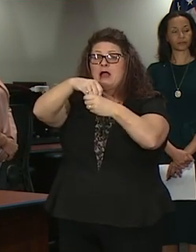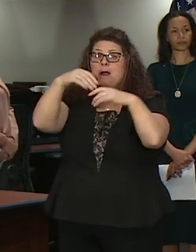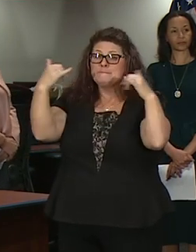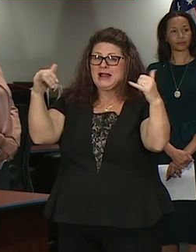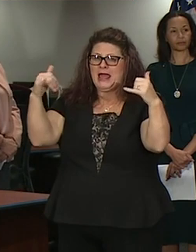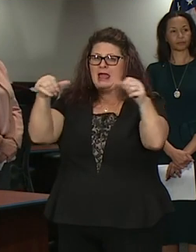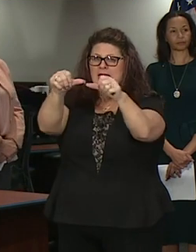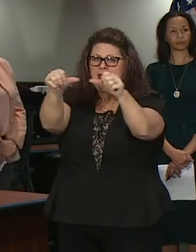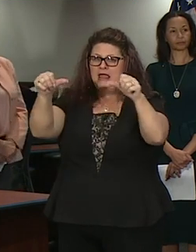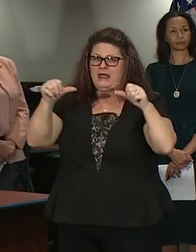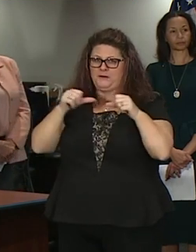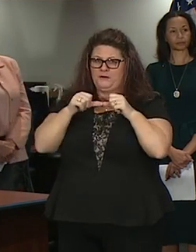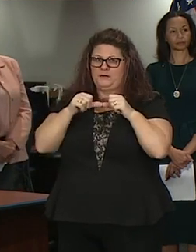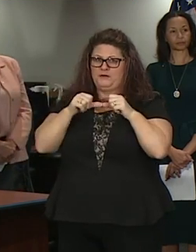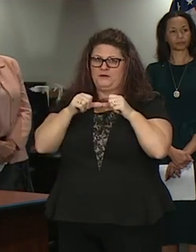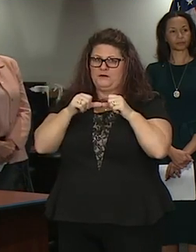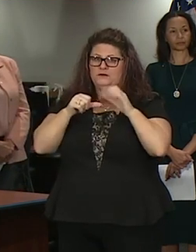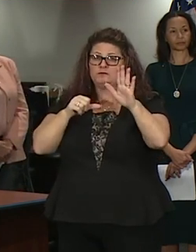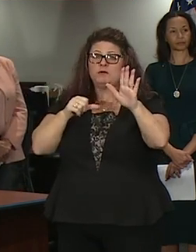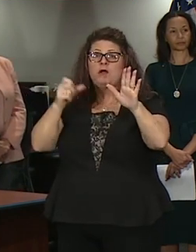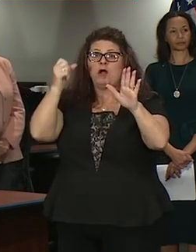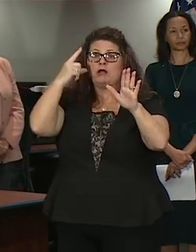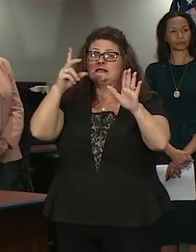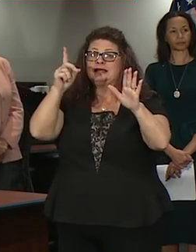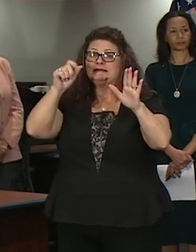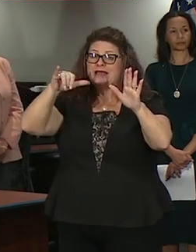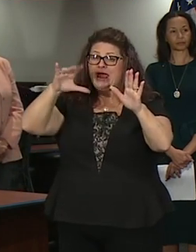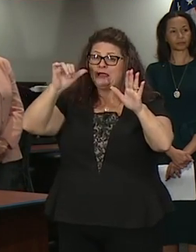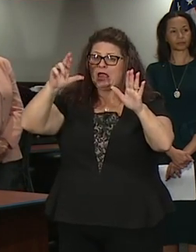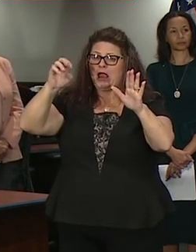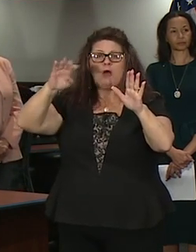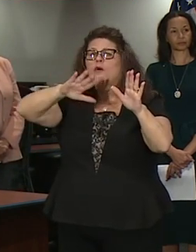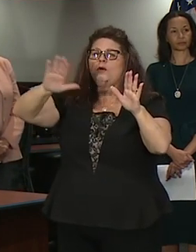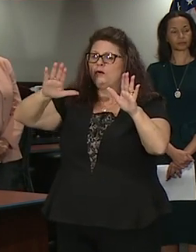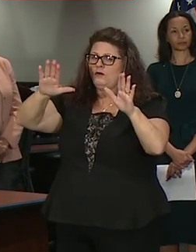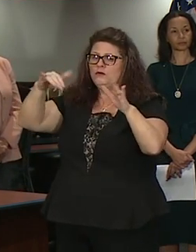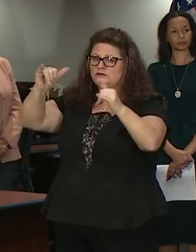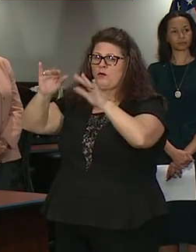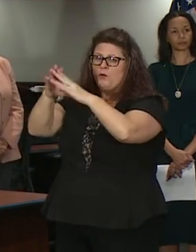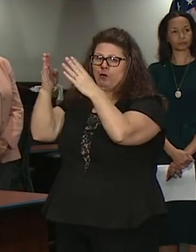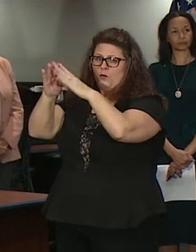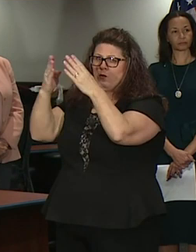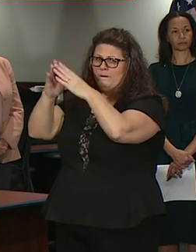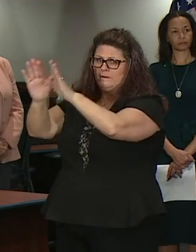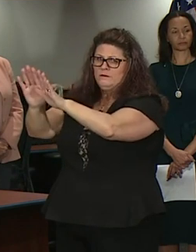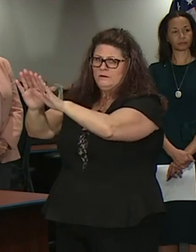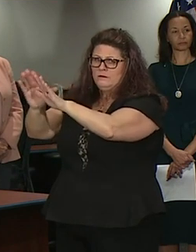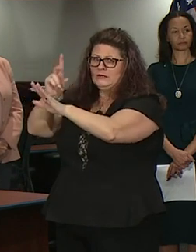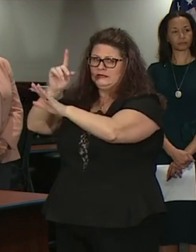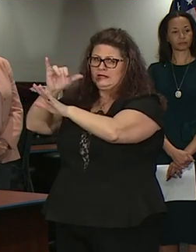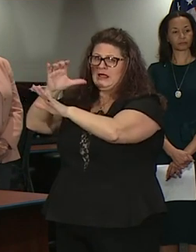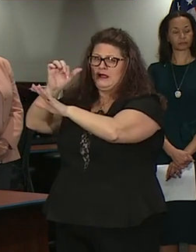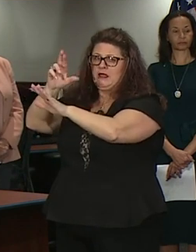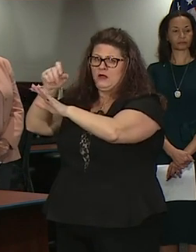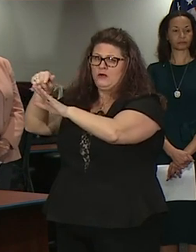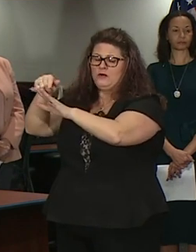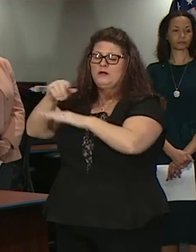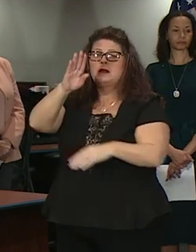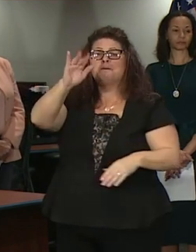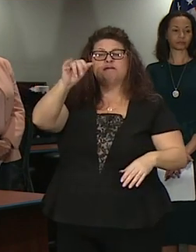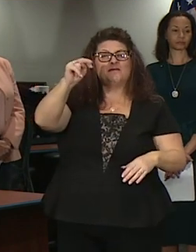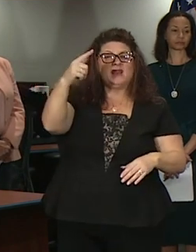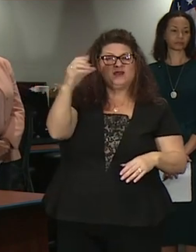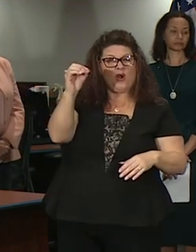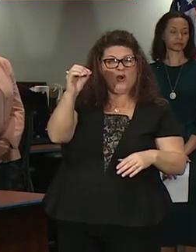areas but that does not include daycare we want the daycaps to stay open if they can it includes bingo